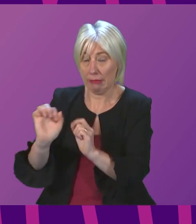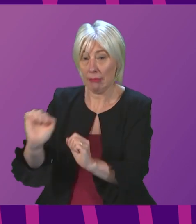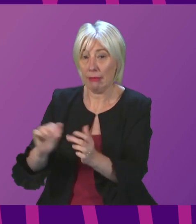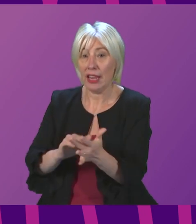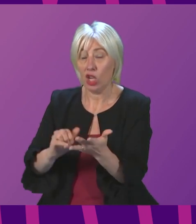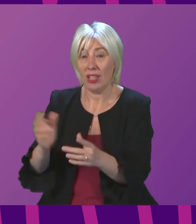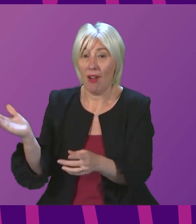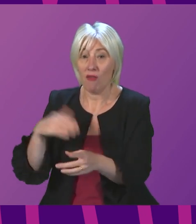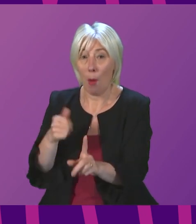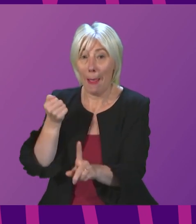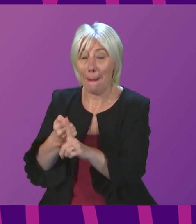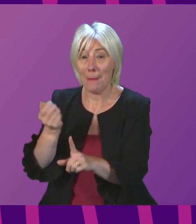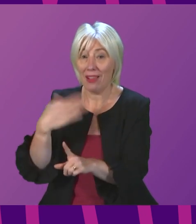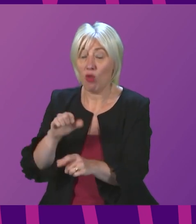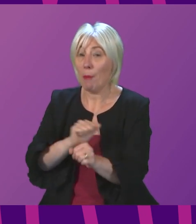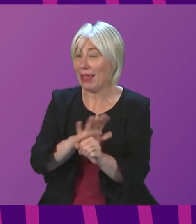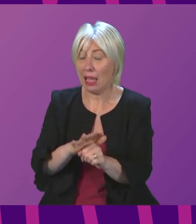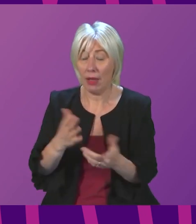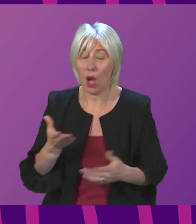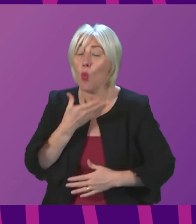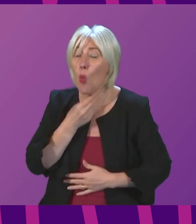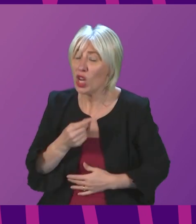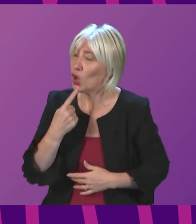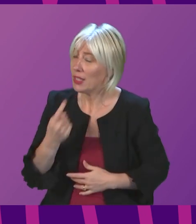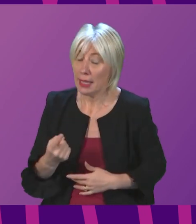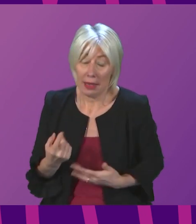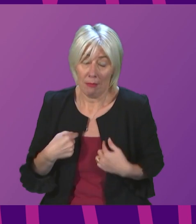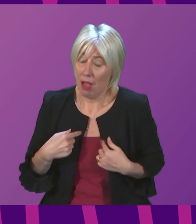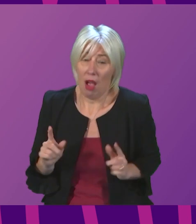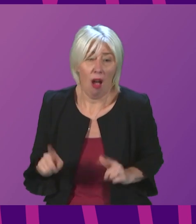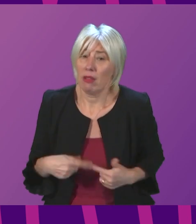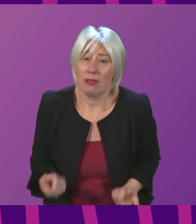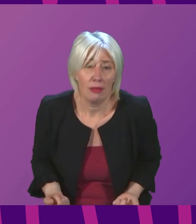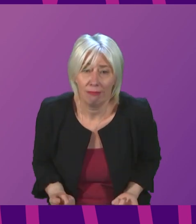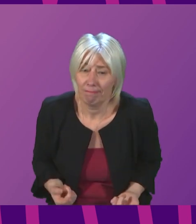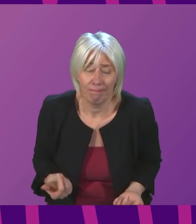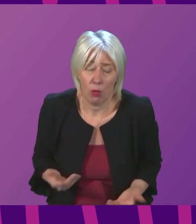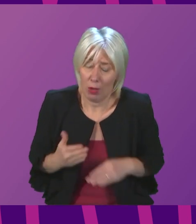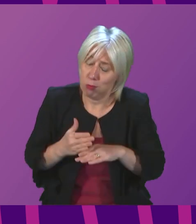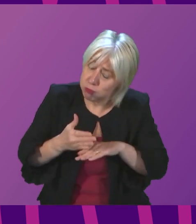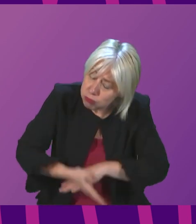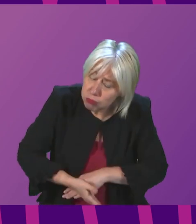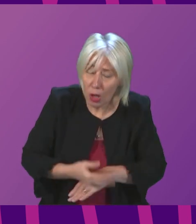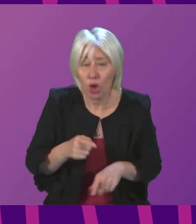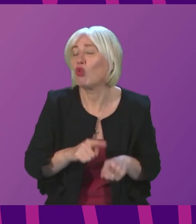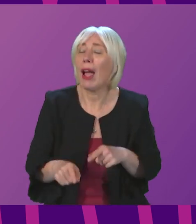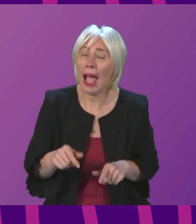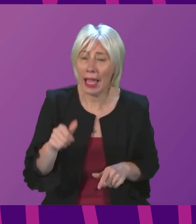in particular from all of the impact of this pandemic. I cannot do that, no matter how hard we work to try. The only